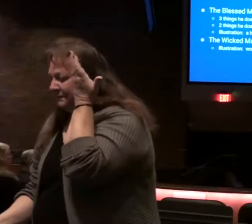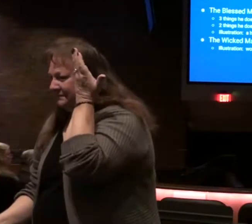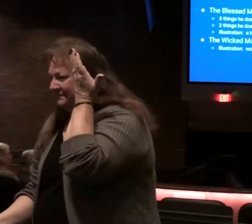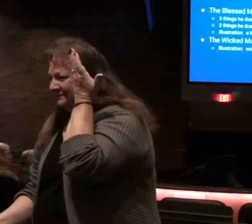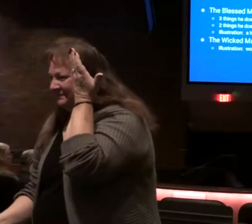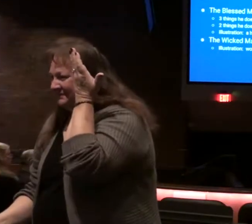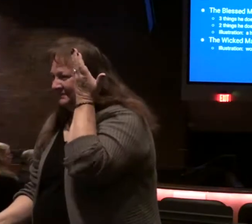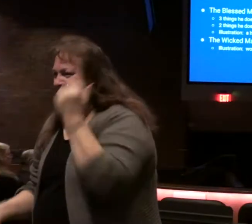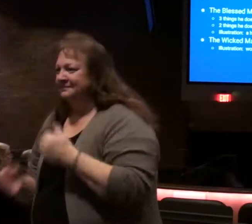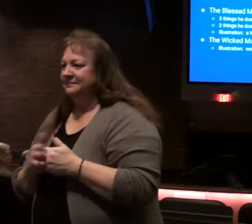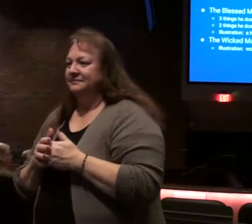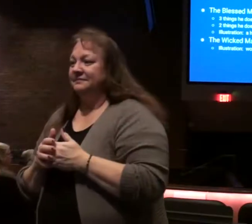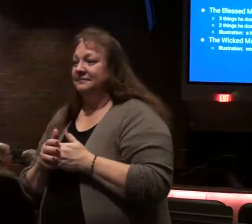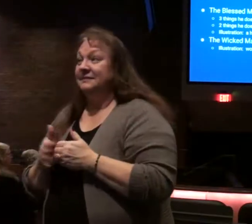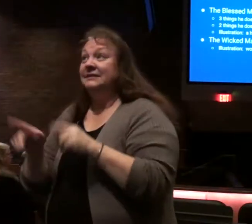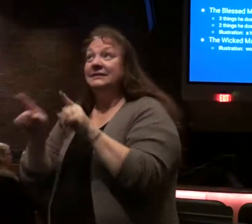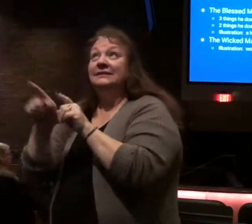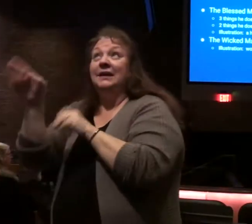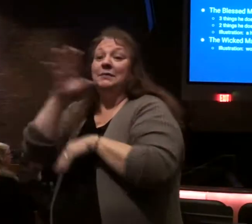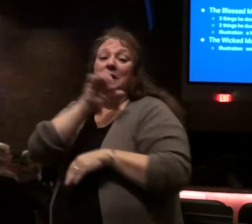same God both testaments